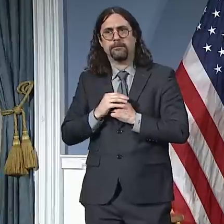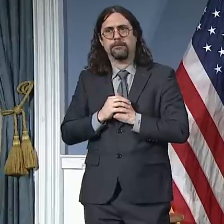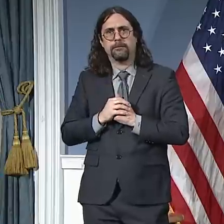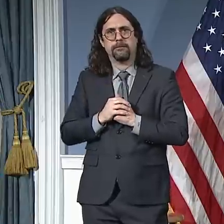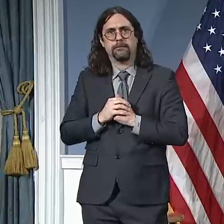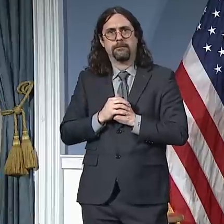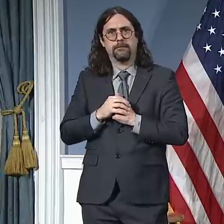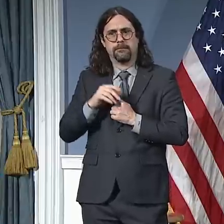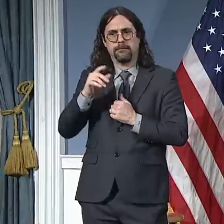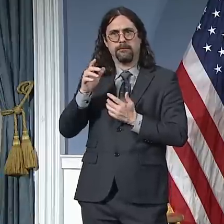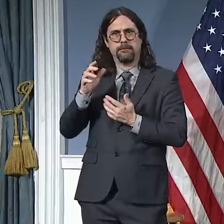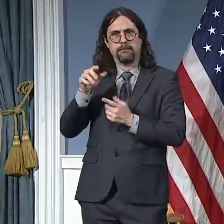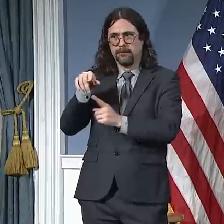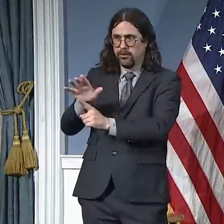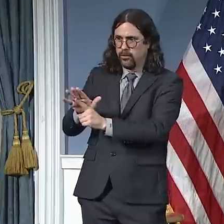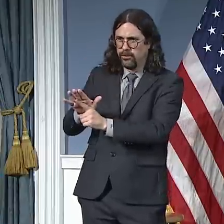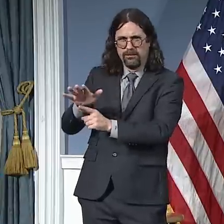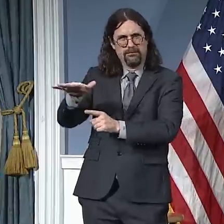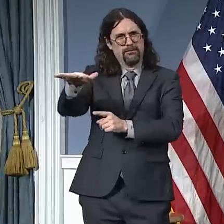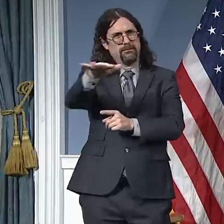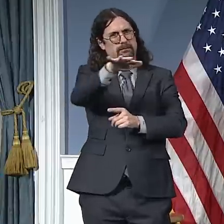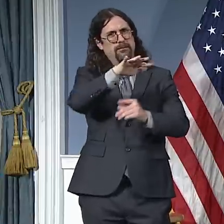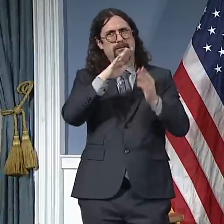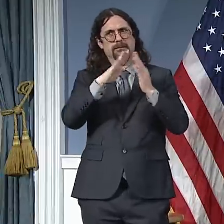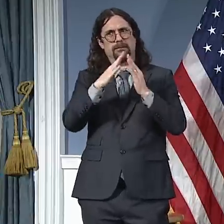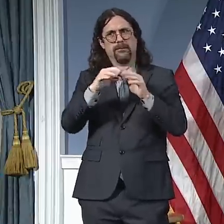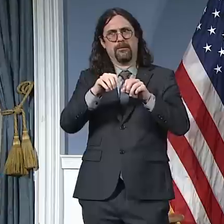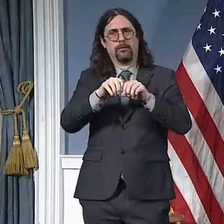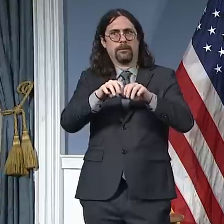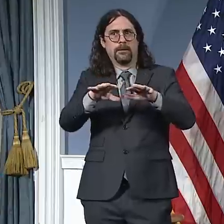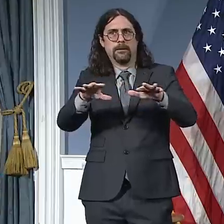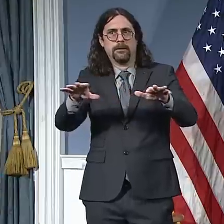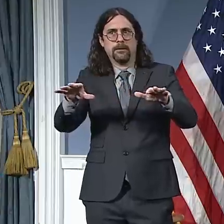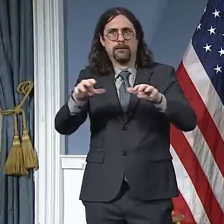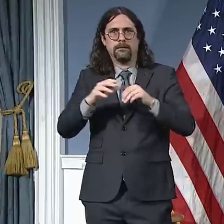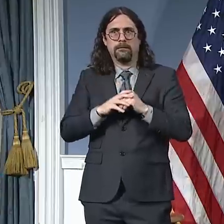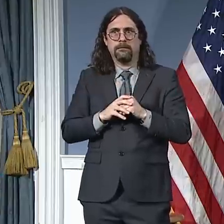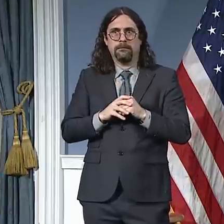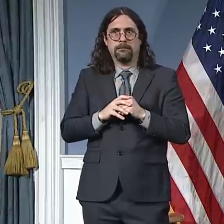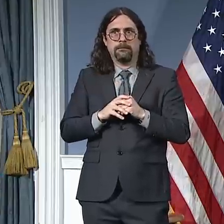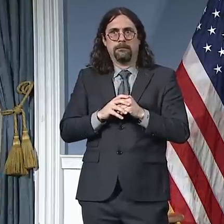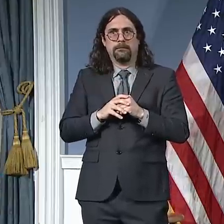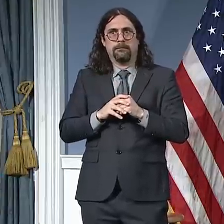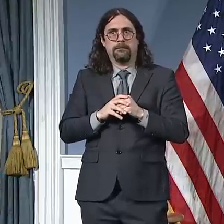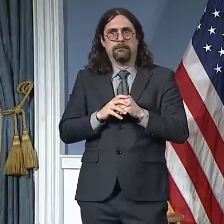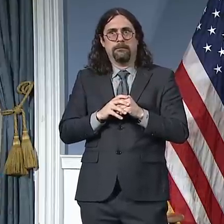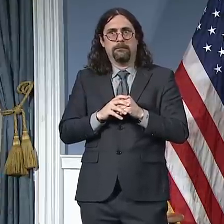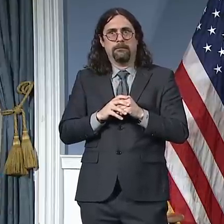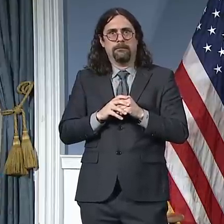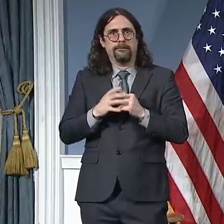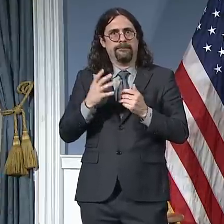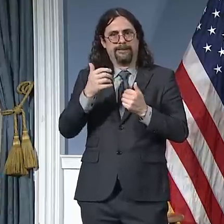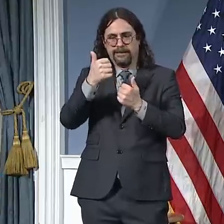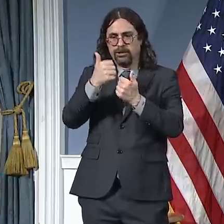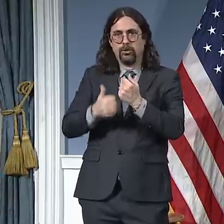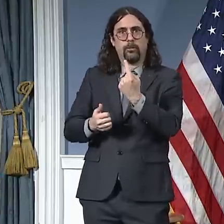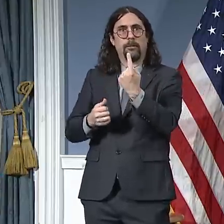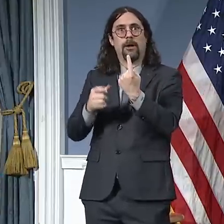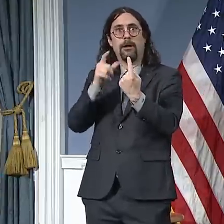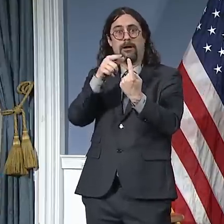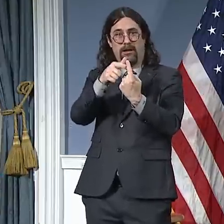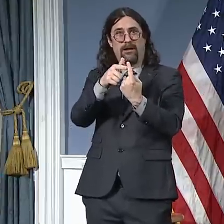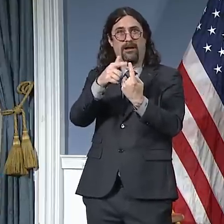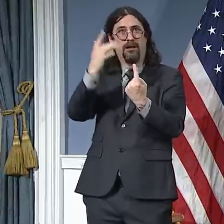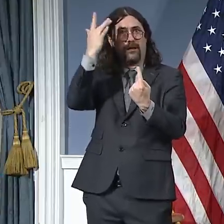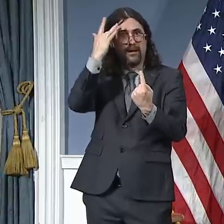sources through which someone may have been exposed, and the most important thing is for folks to follow those basic rules